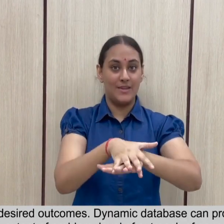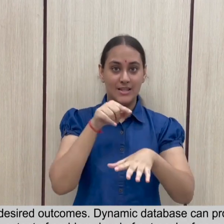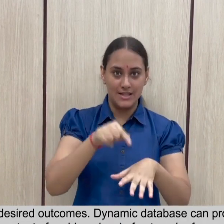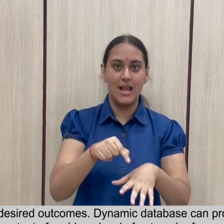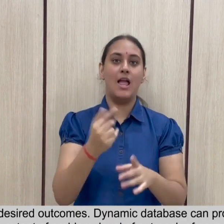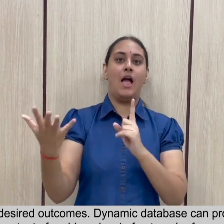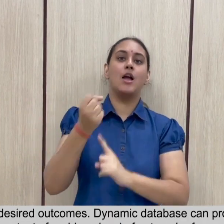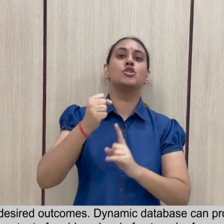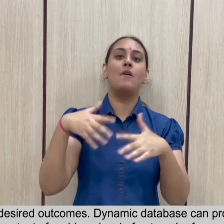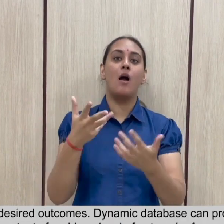have desired outcomes.